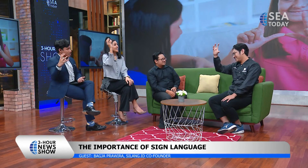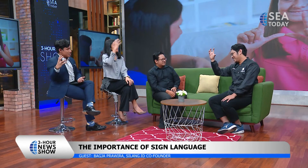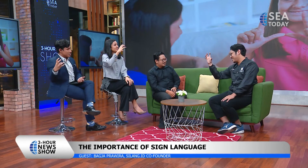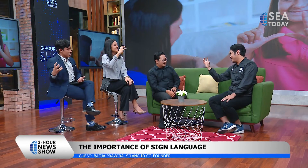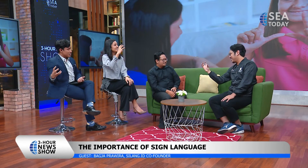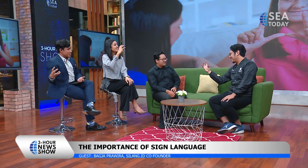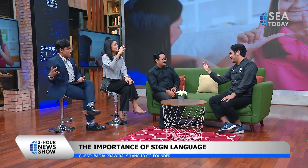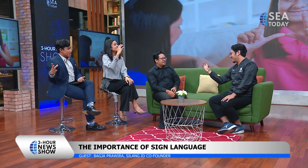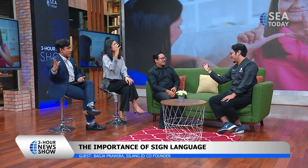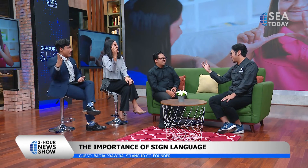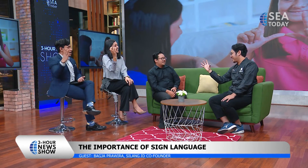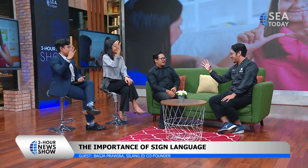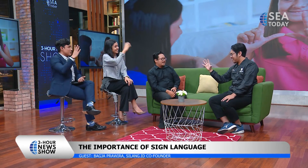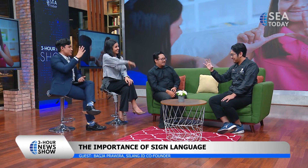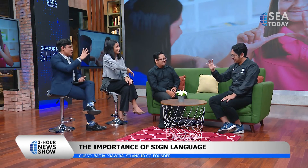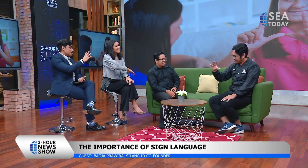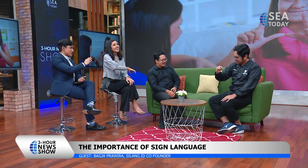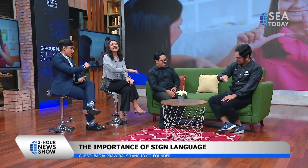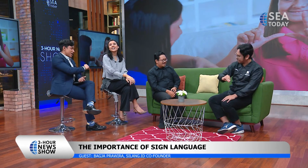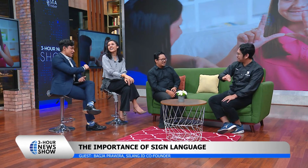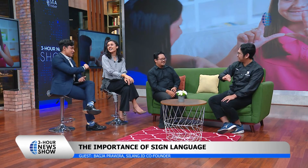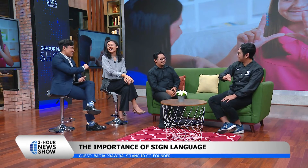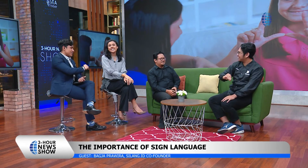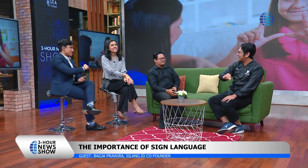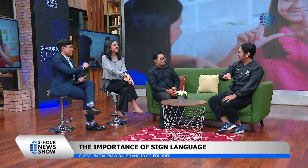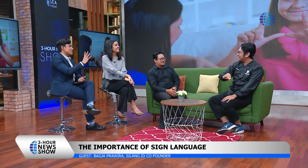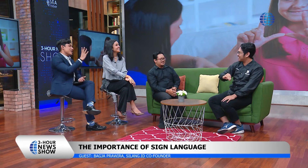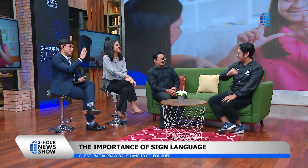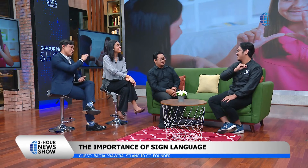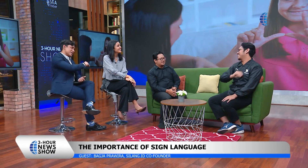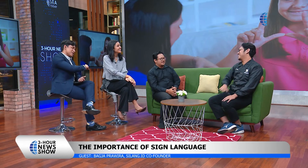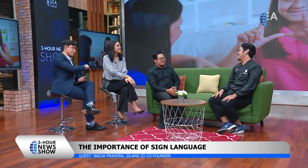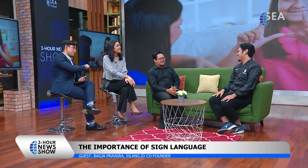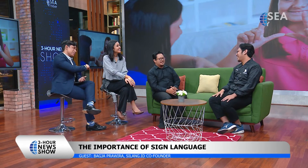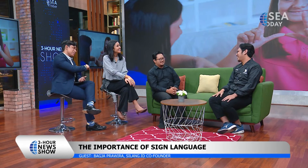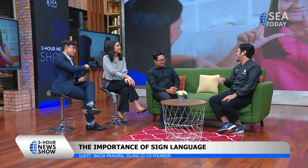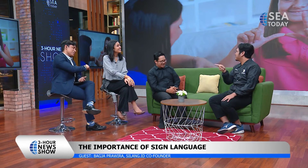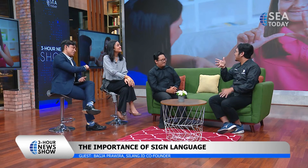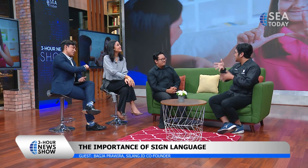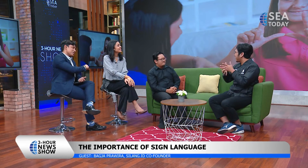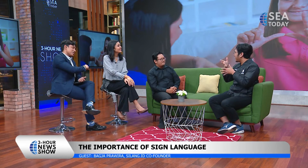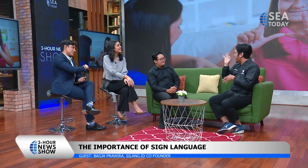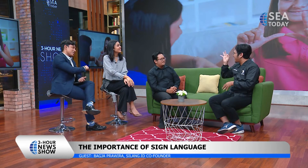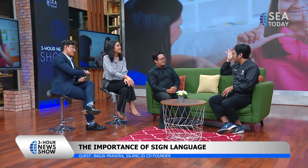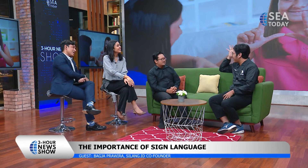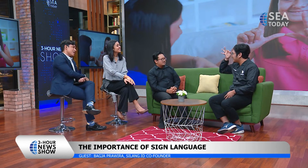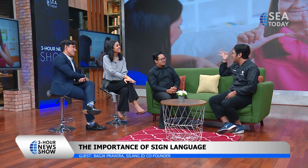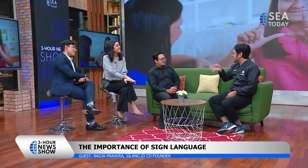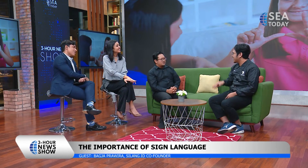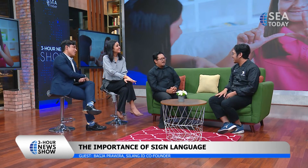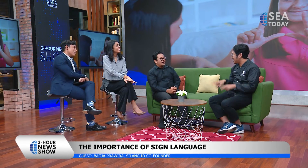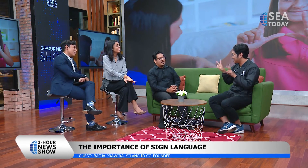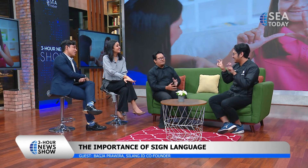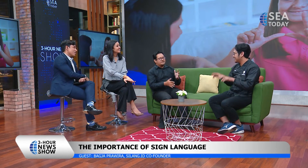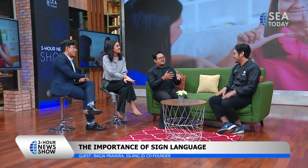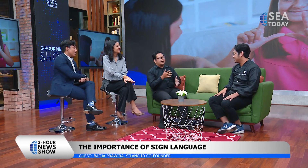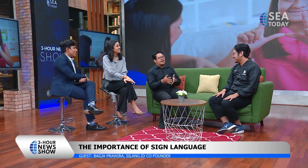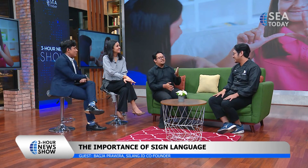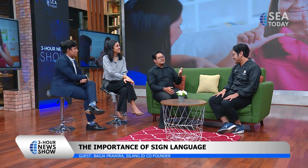evening the sun and then good night that's really cool yeah that's really cool i like it so yeah every sun has its